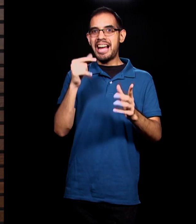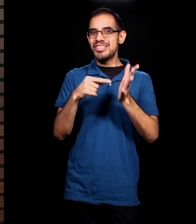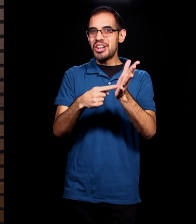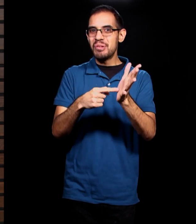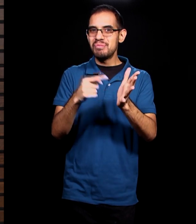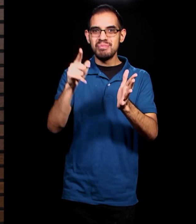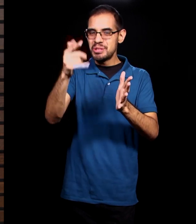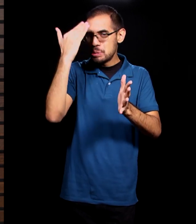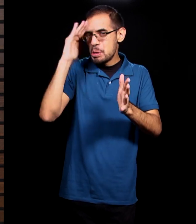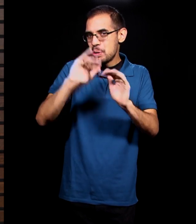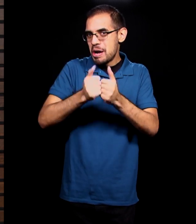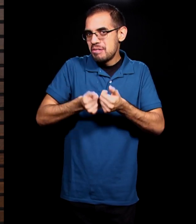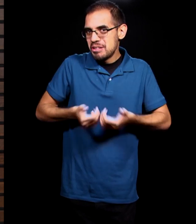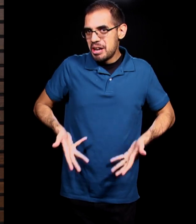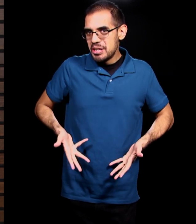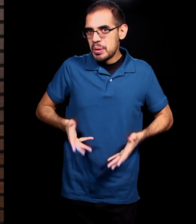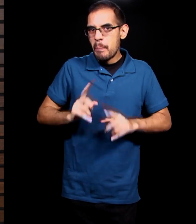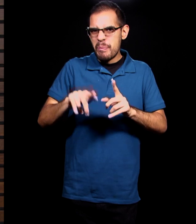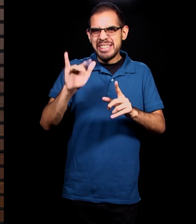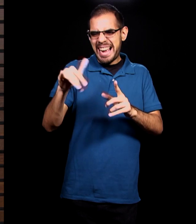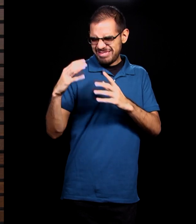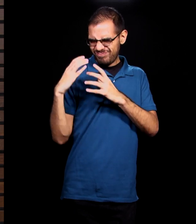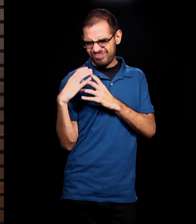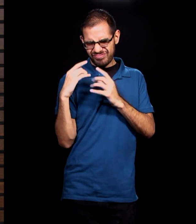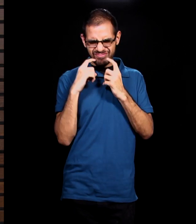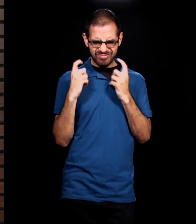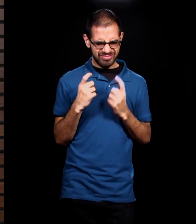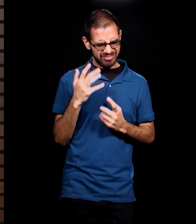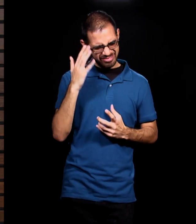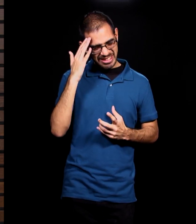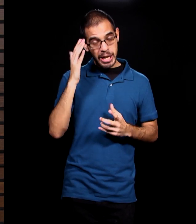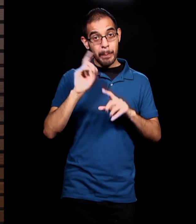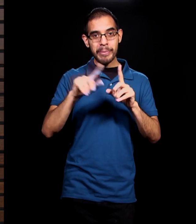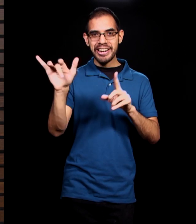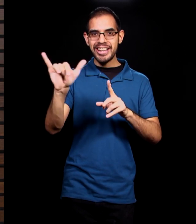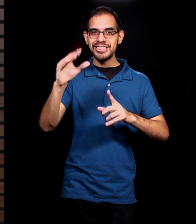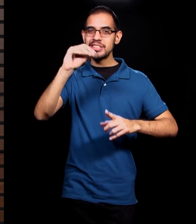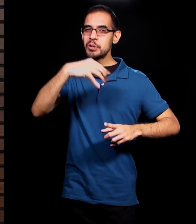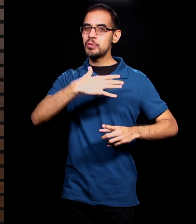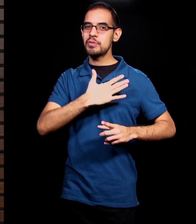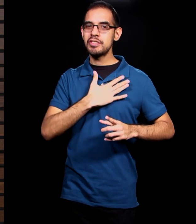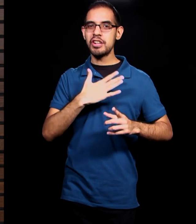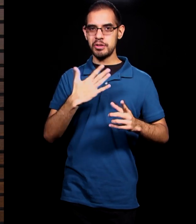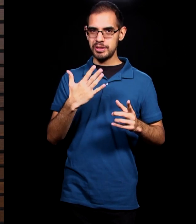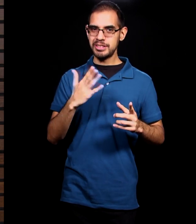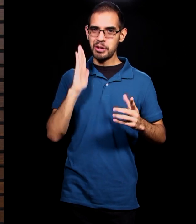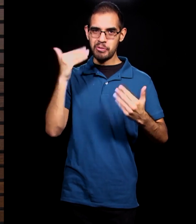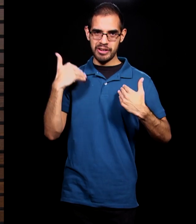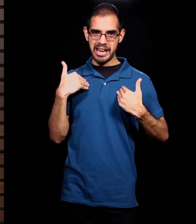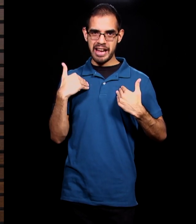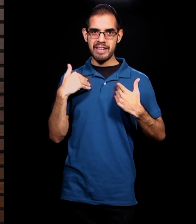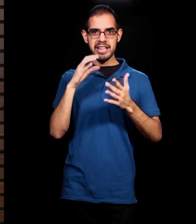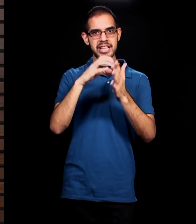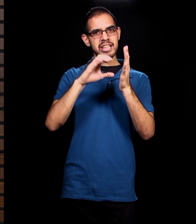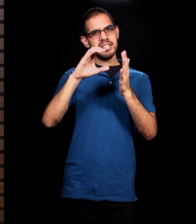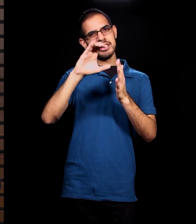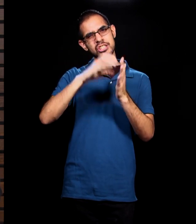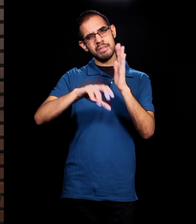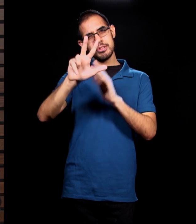He reveals to them the weight of their sin, but also the hope of grace. People call this part of the passage in Genesis chapter 3, verses 14 and 15. Some